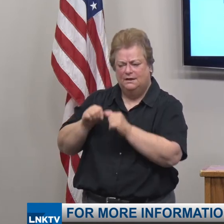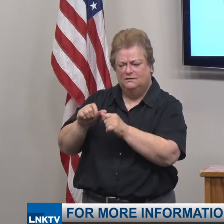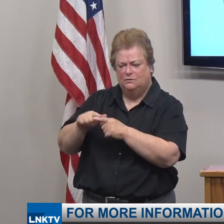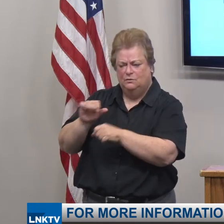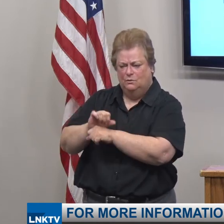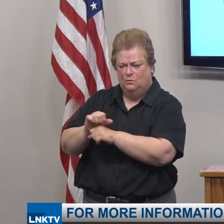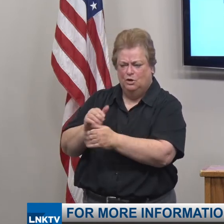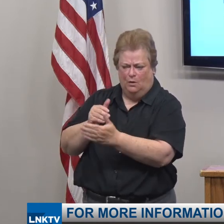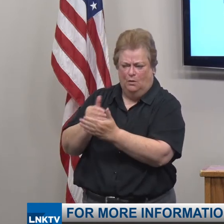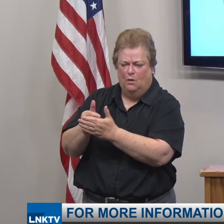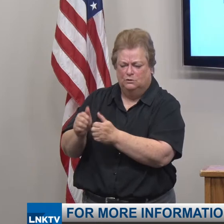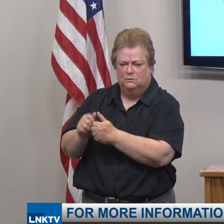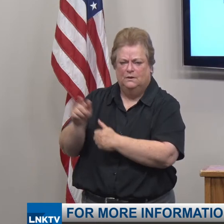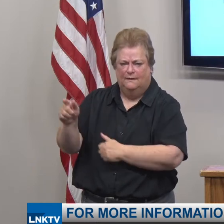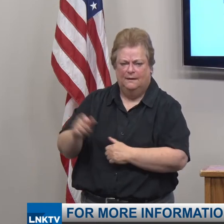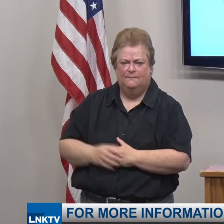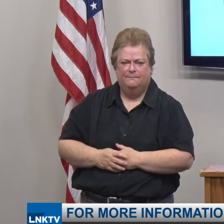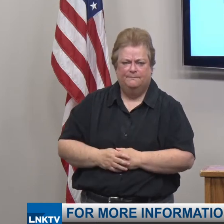him.